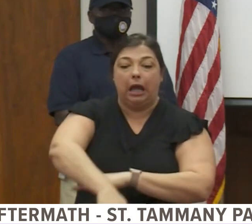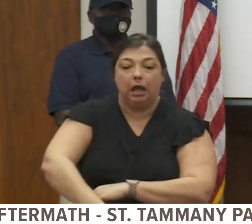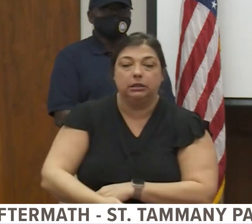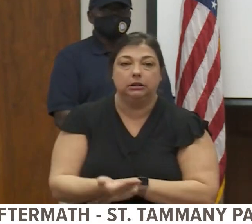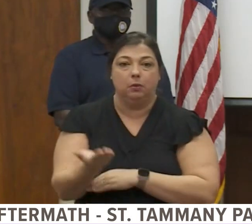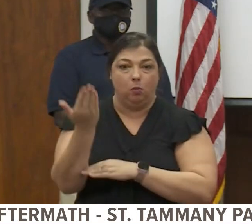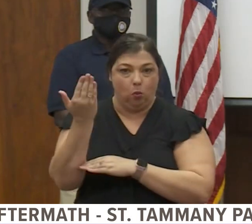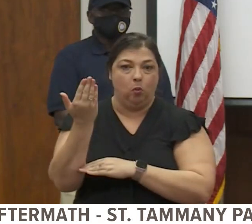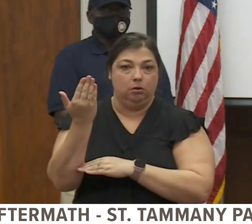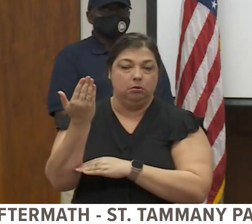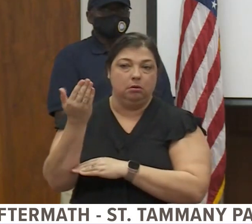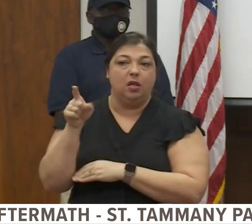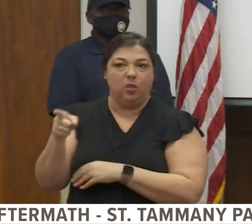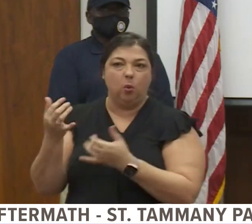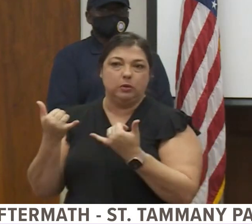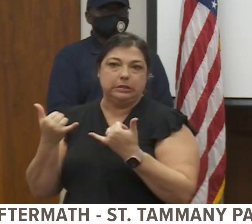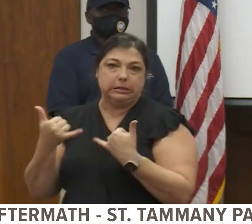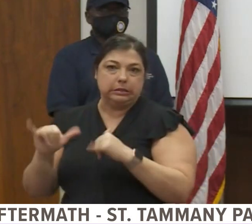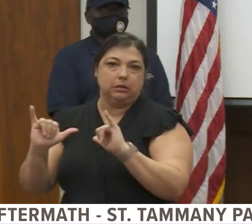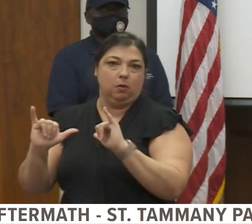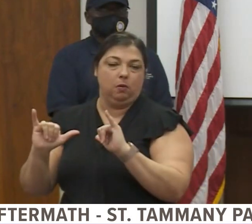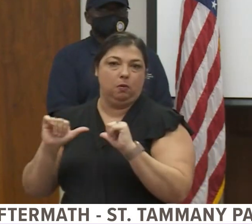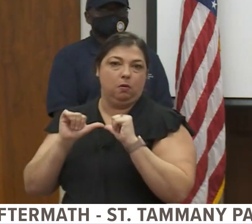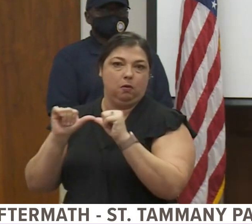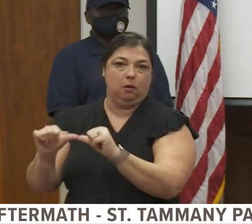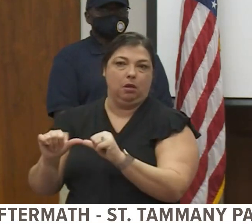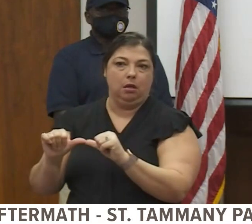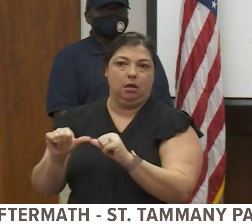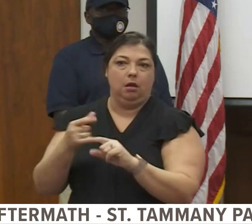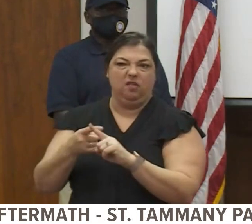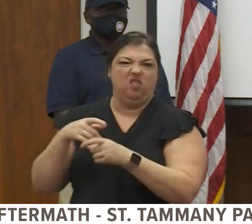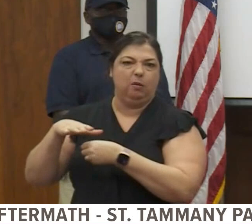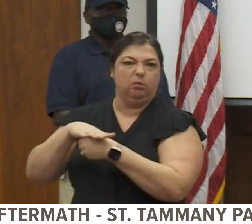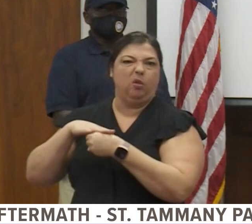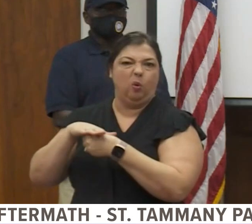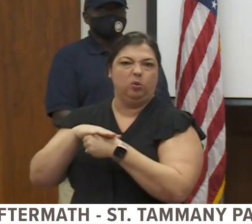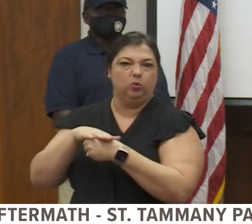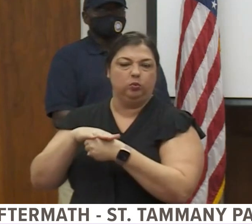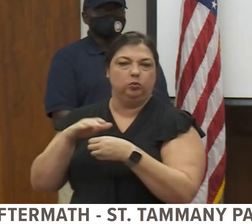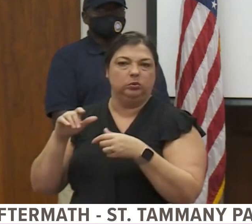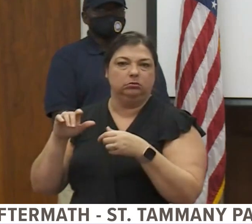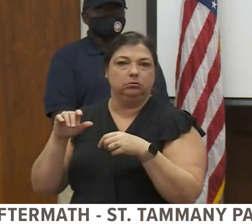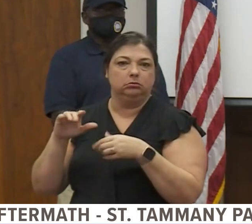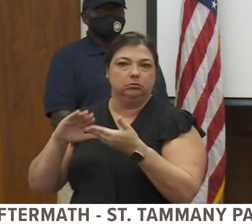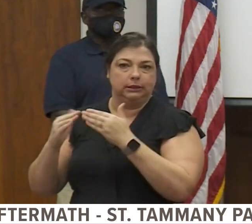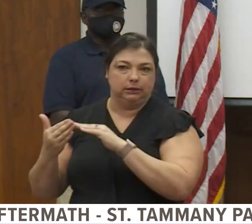still in effect and enforced by their local authorities.